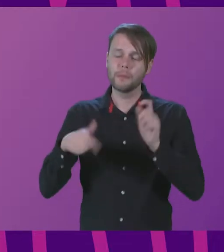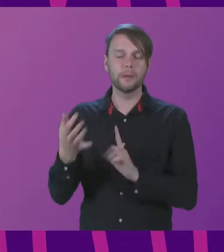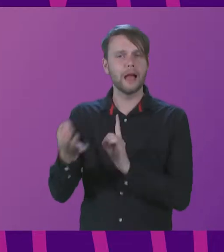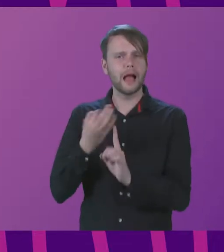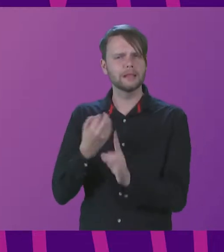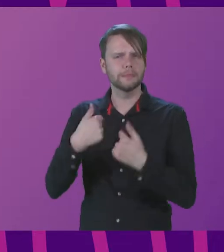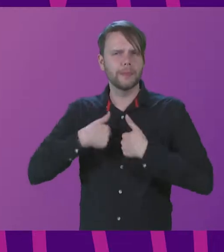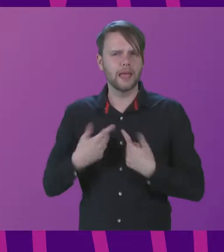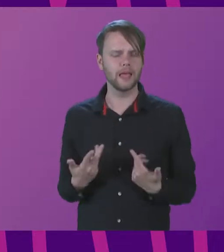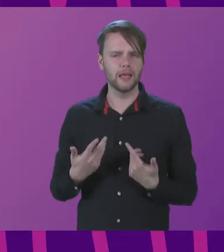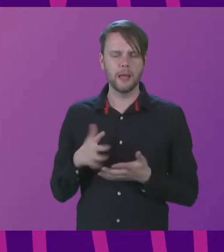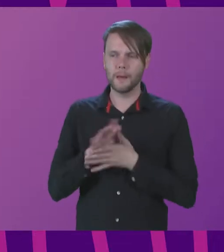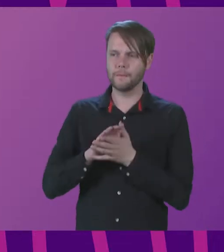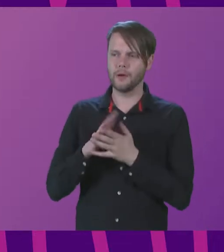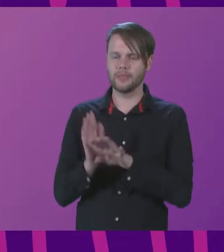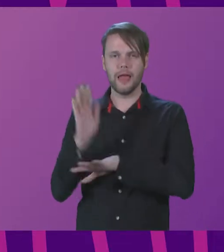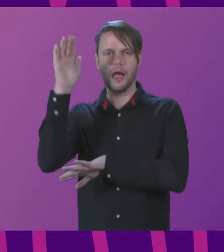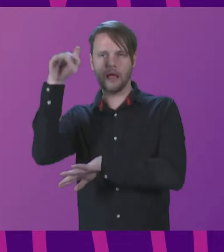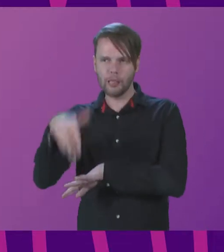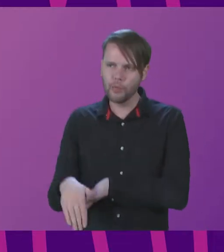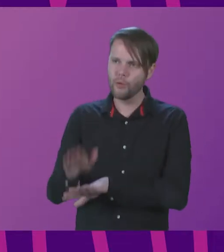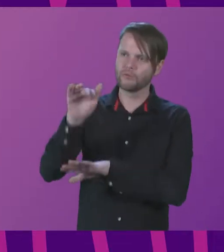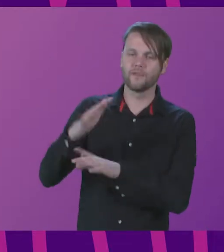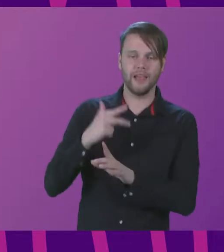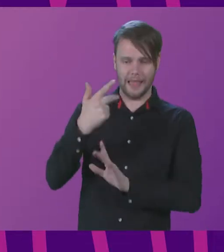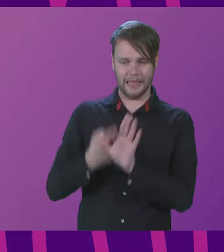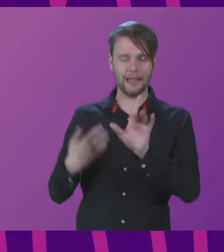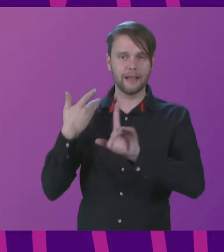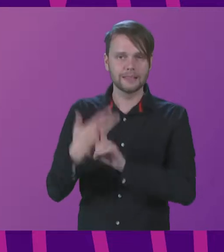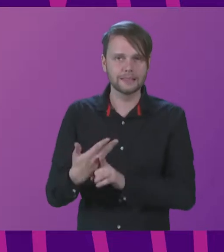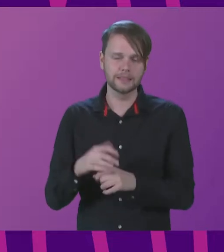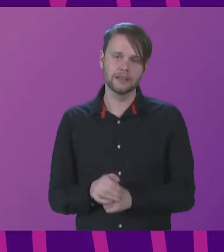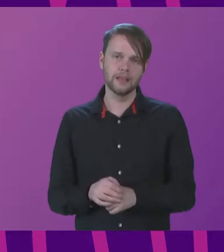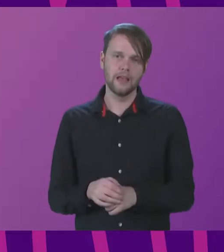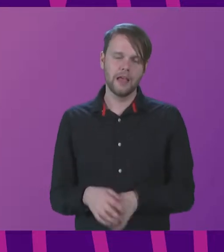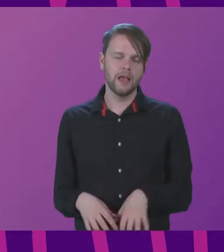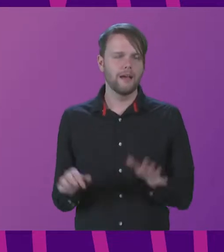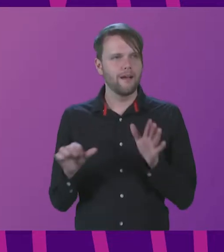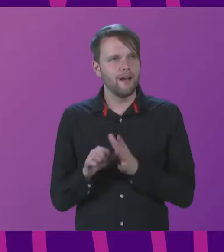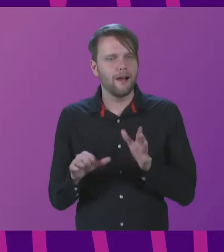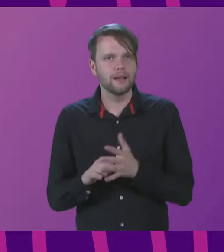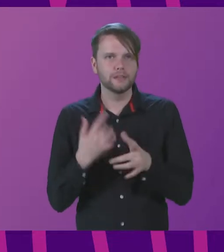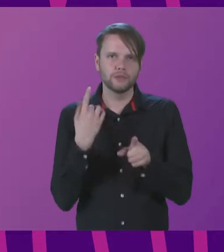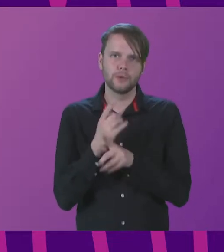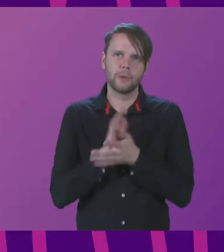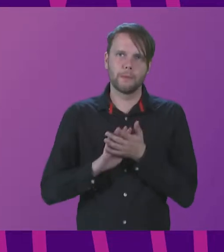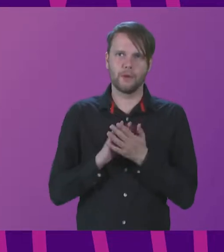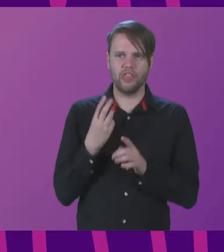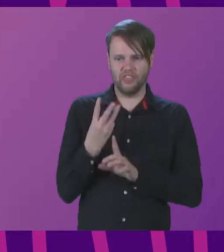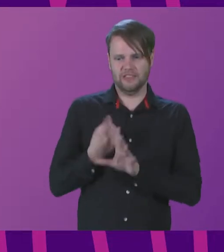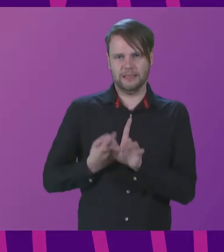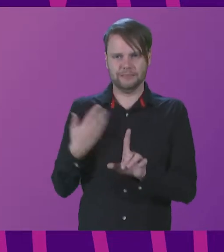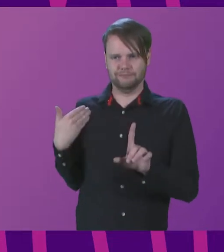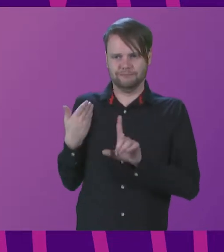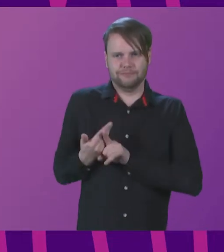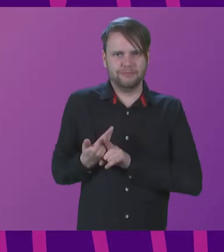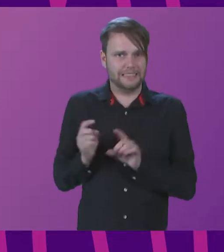just, you know, about the highs and the lows of the last eight years, that it's very hard to go beyond the last three years.